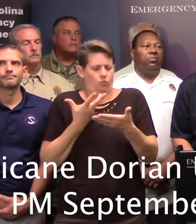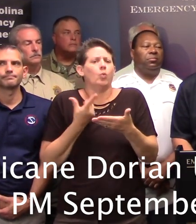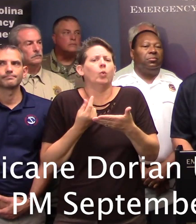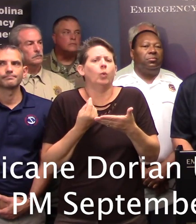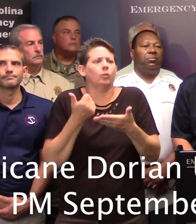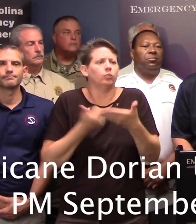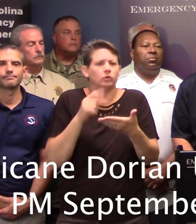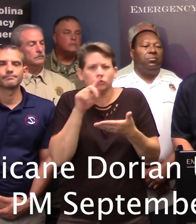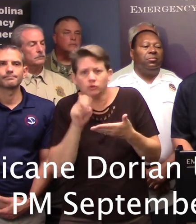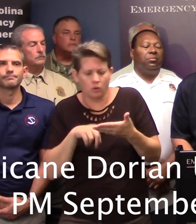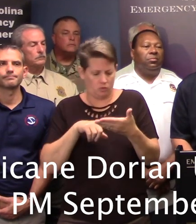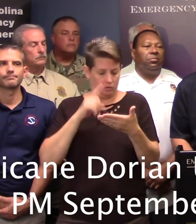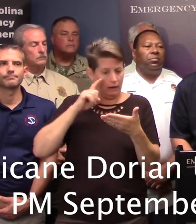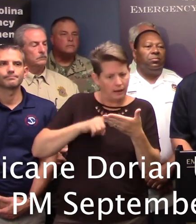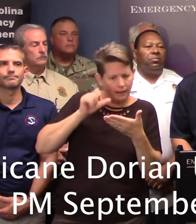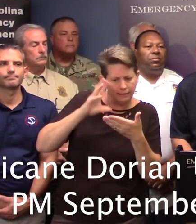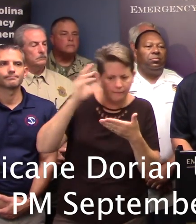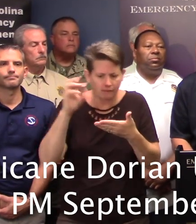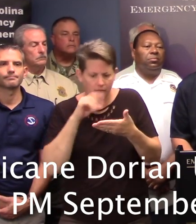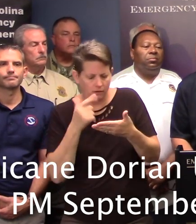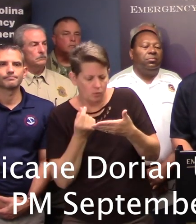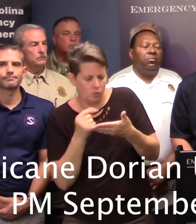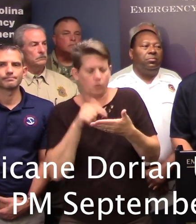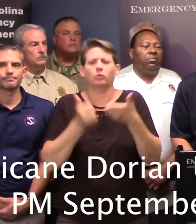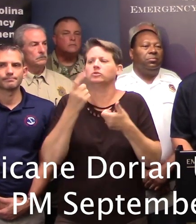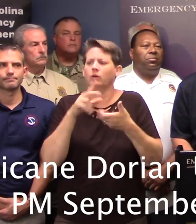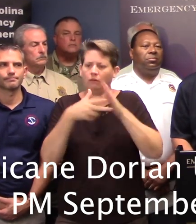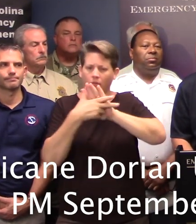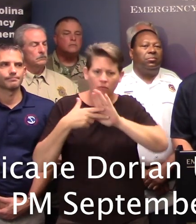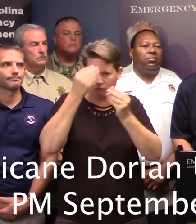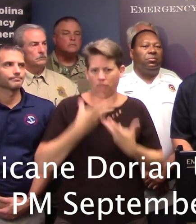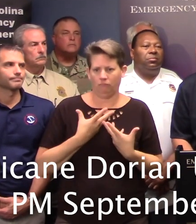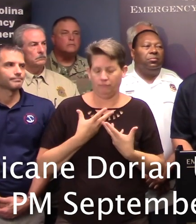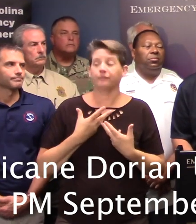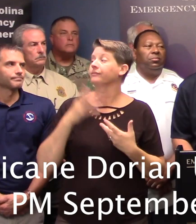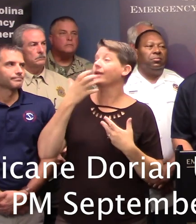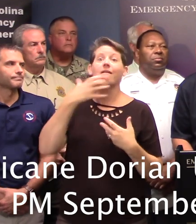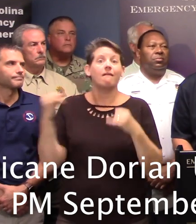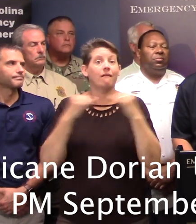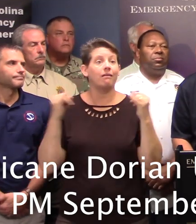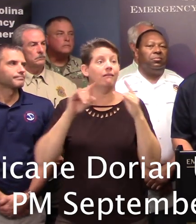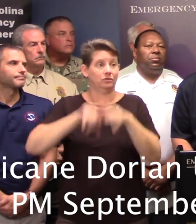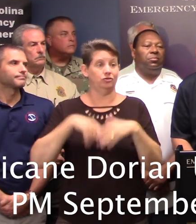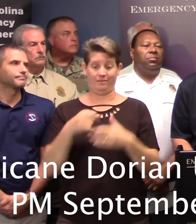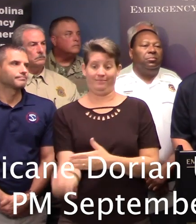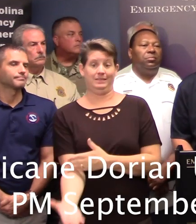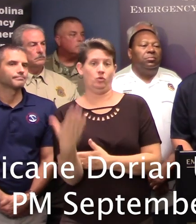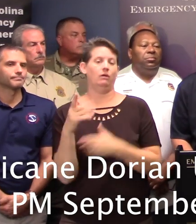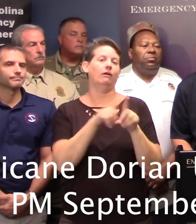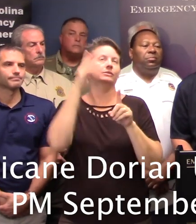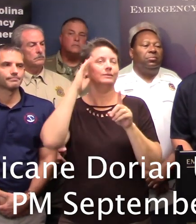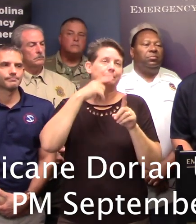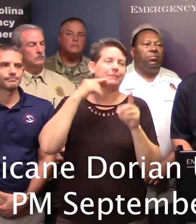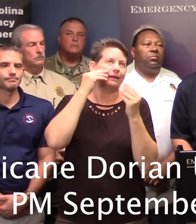evacuation zone you're in. And also, lastly, our state hotline was activated this morning, also known